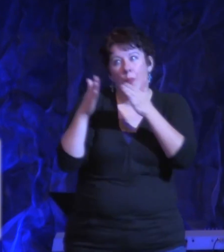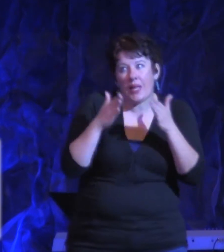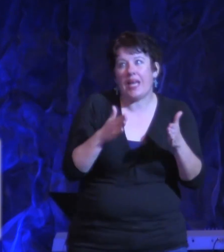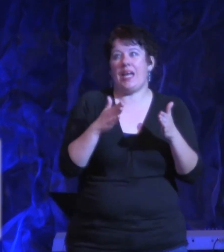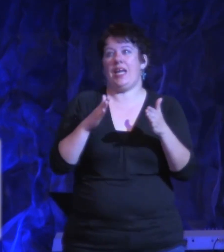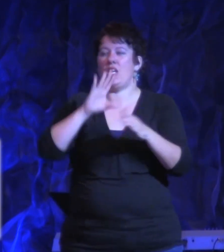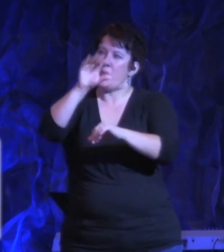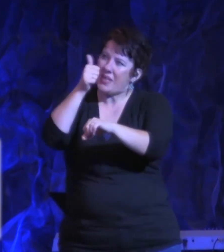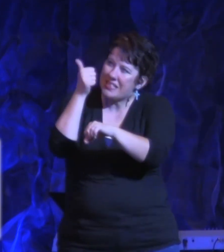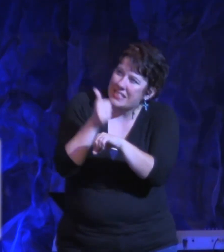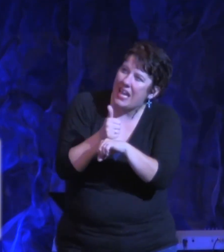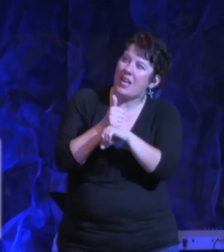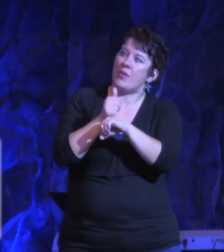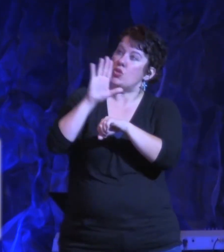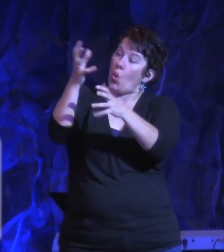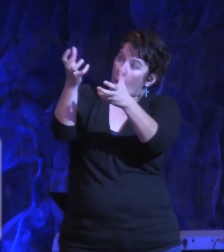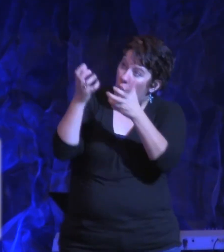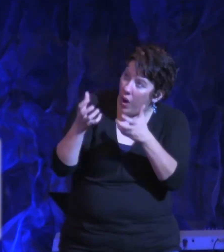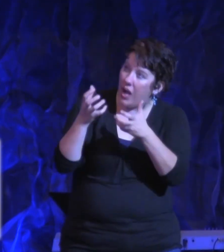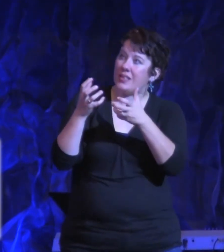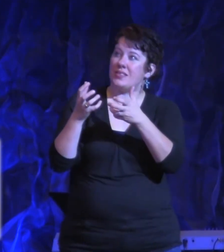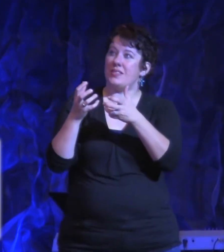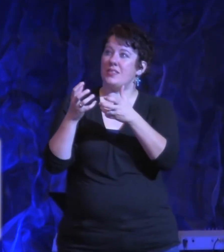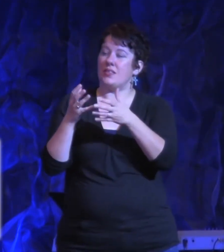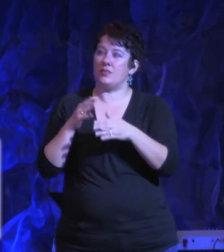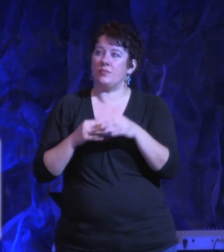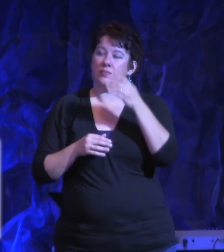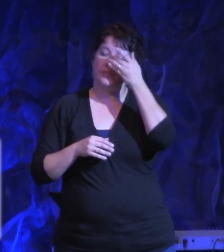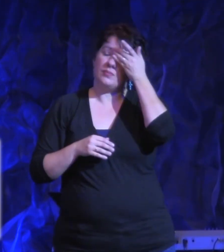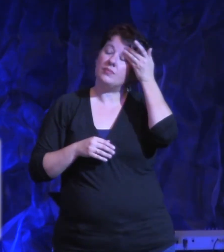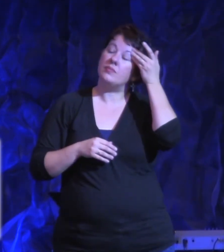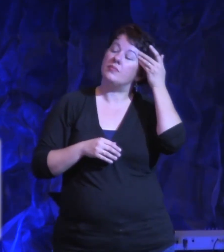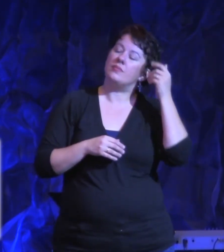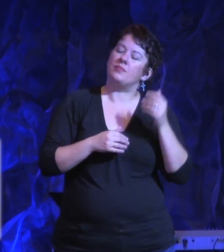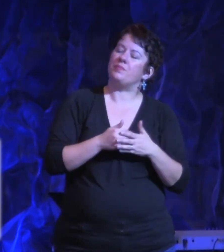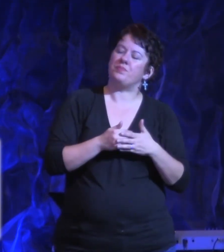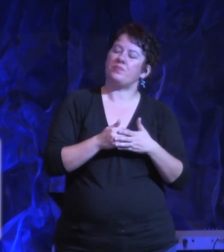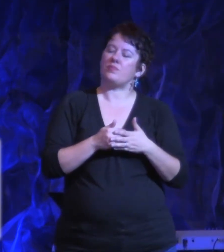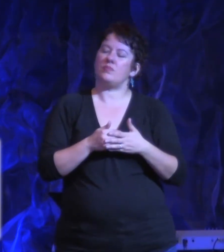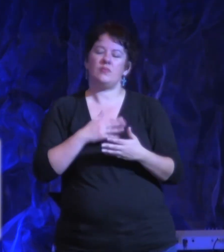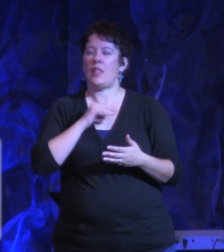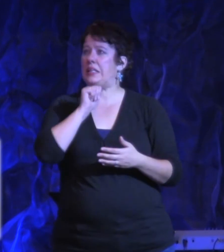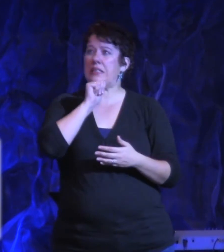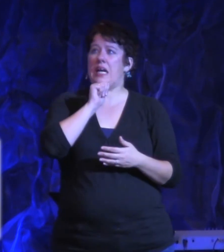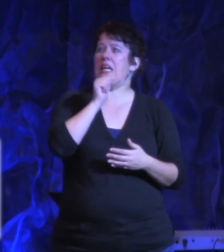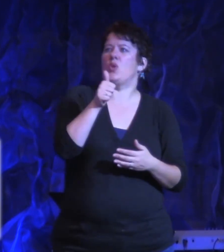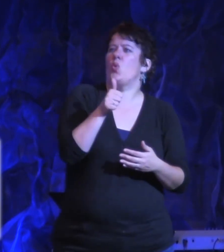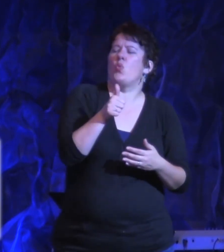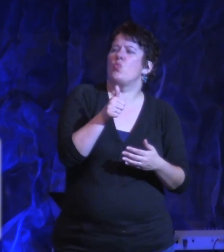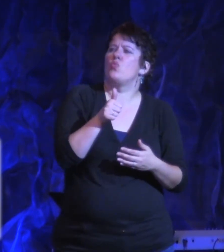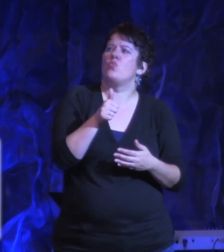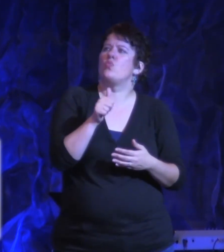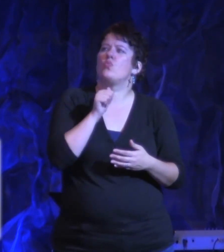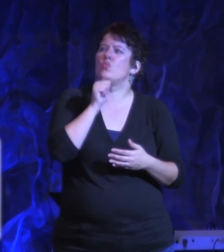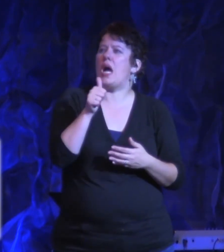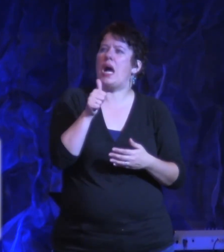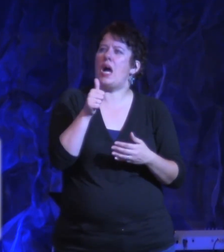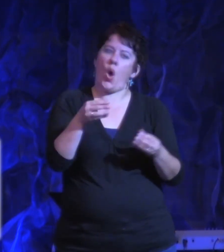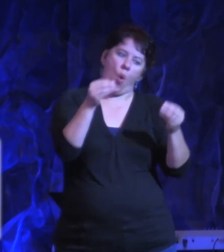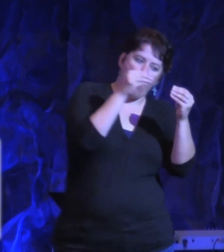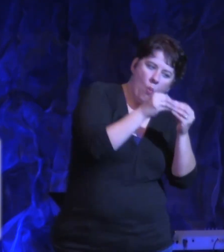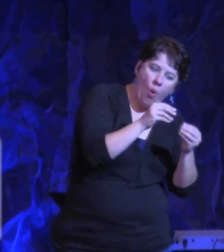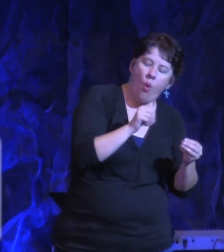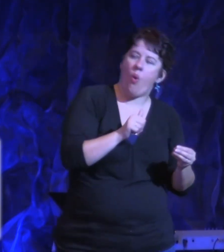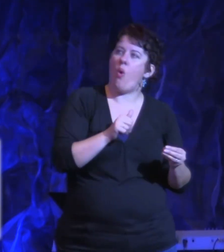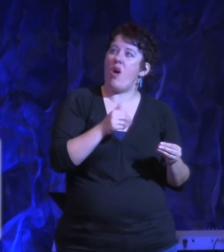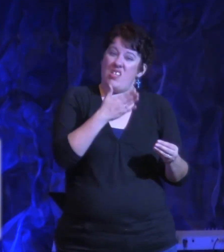I want your plan to be established in my life. I don't want to do anything less. I don't want to do anything more. Your will, only your